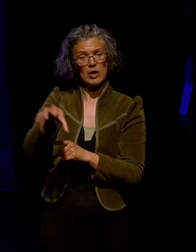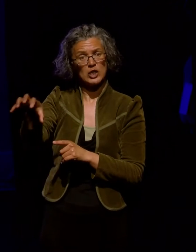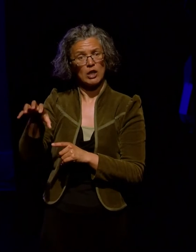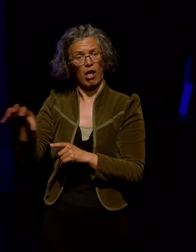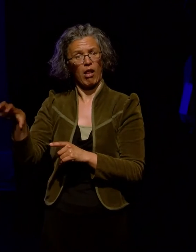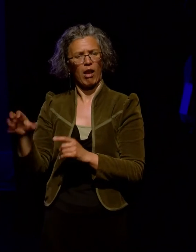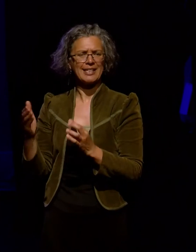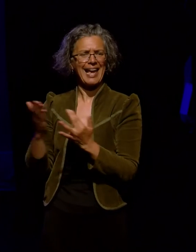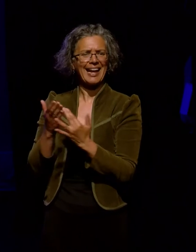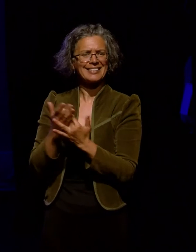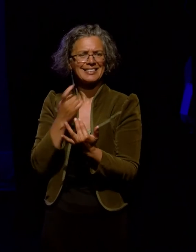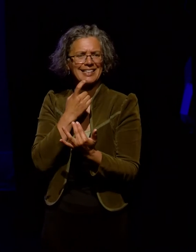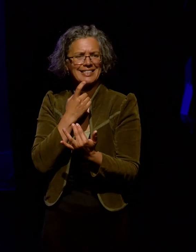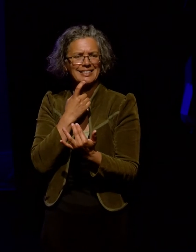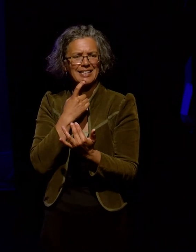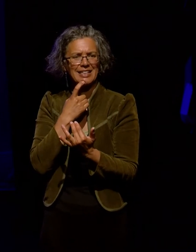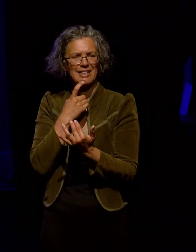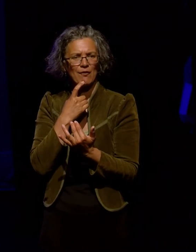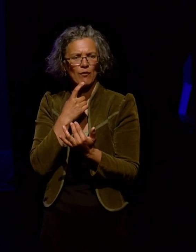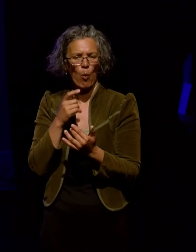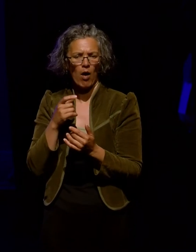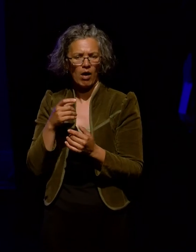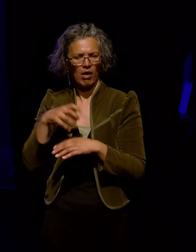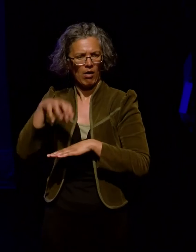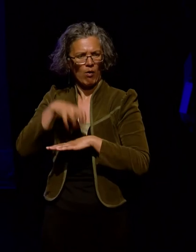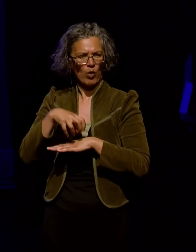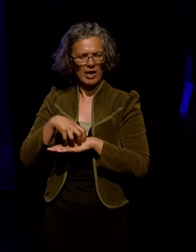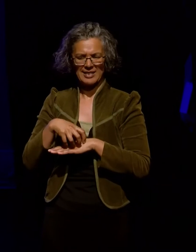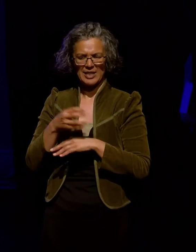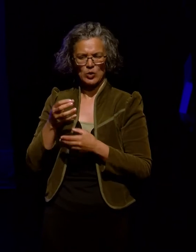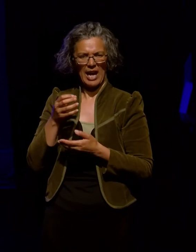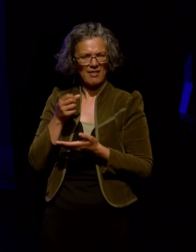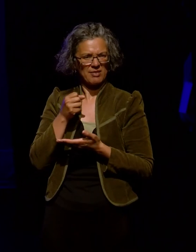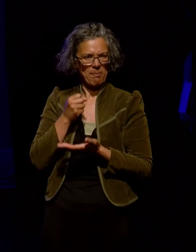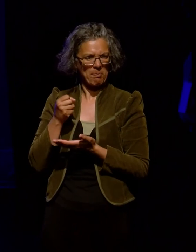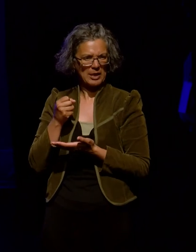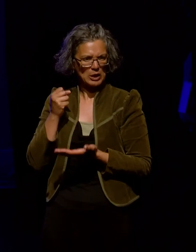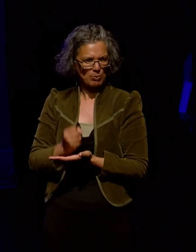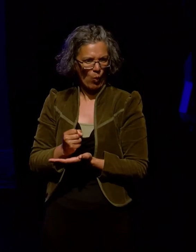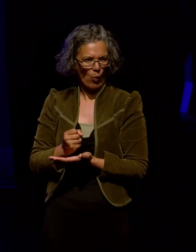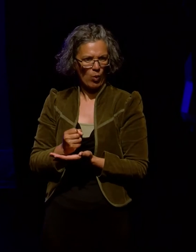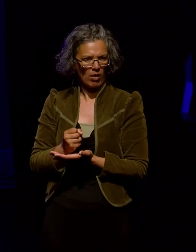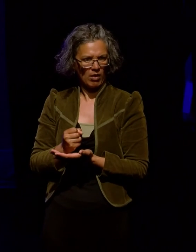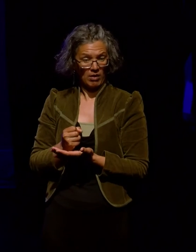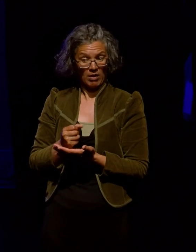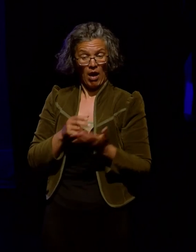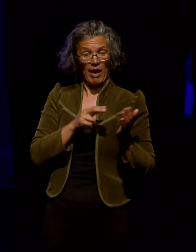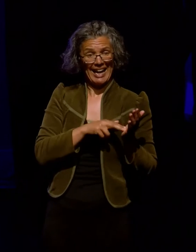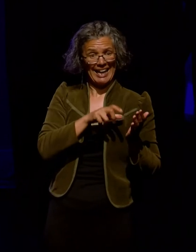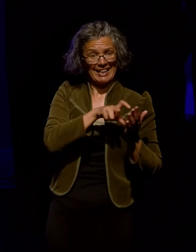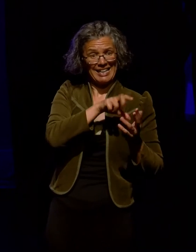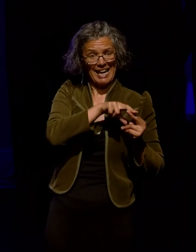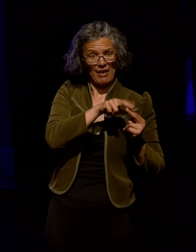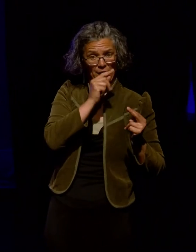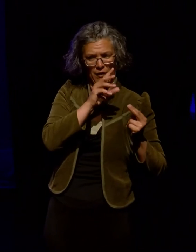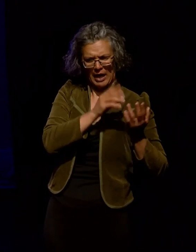budgets to access and this enables the NDF to provide support to smaller sites that wouldn't normally be able to attend the main